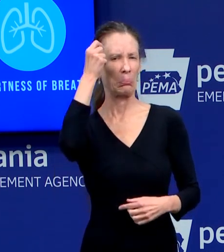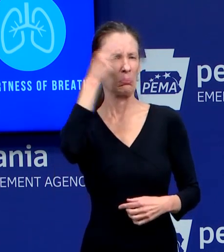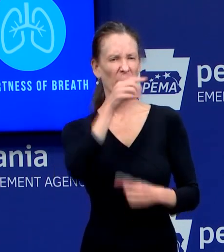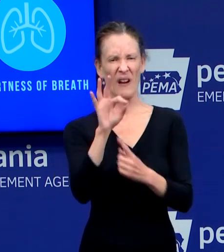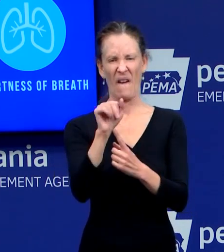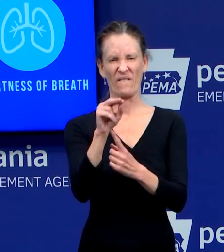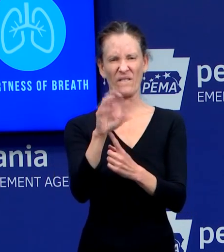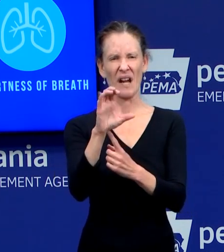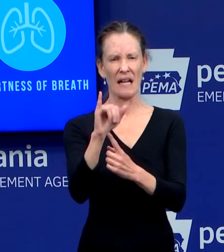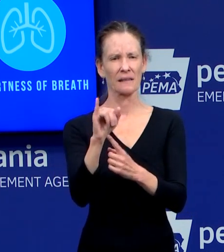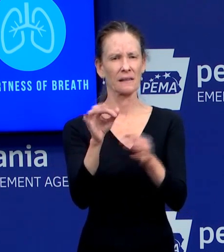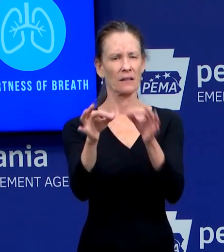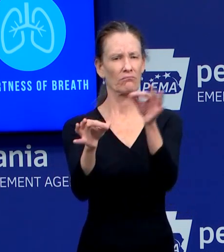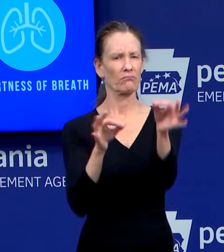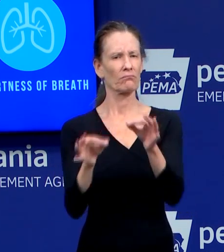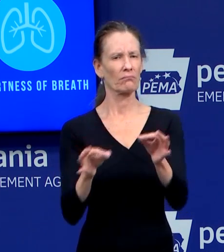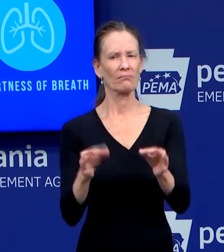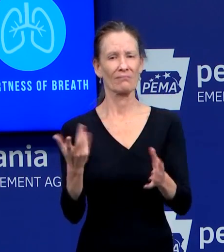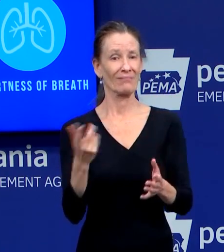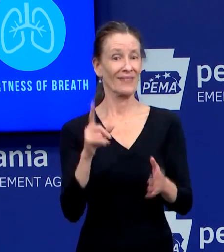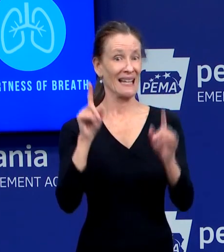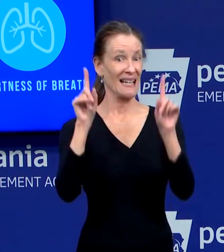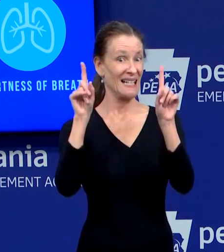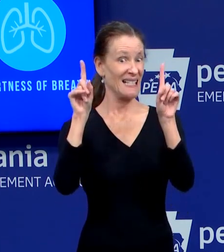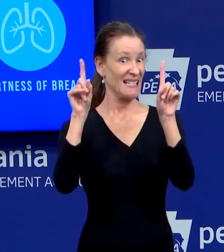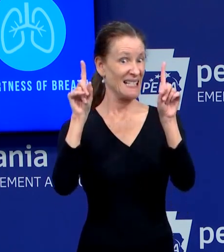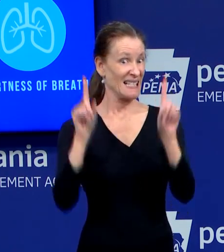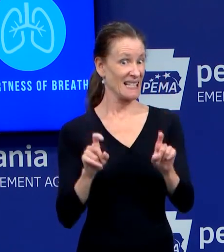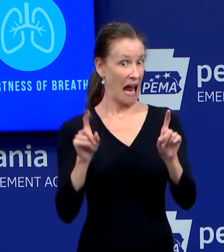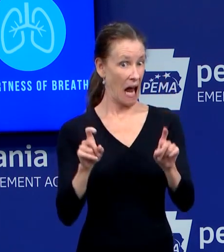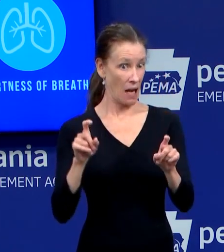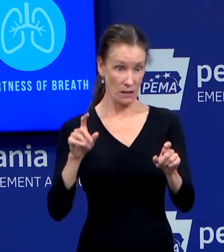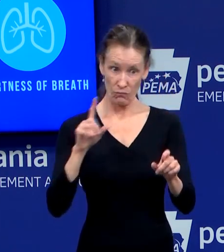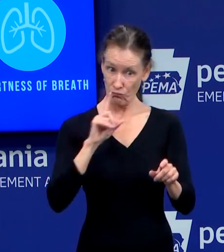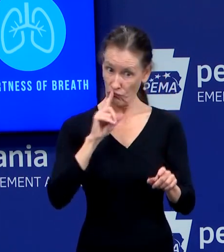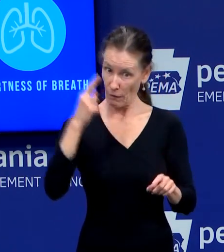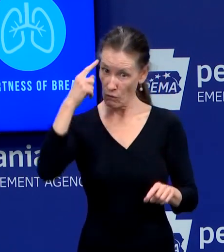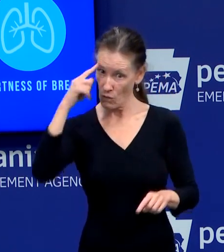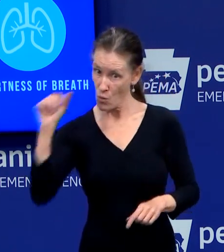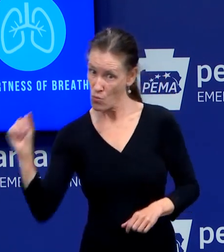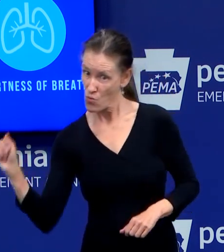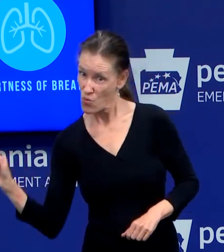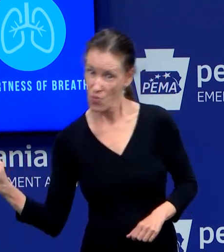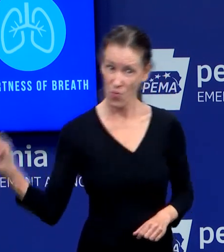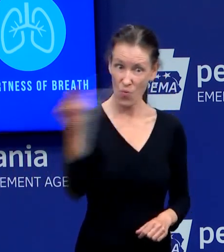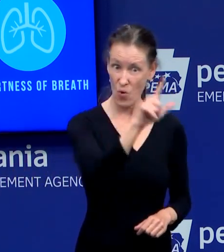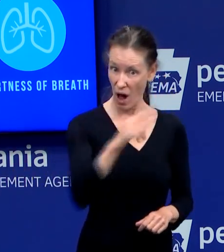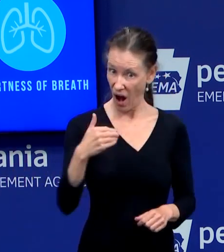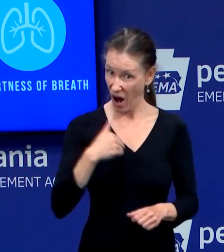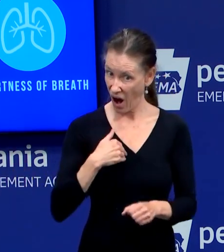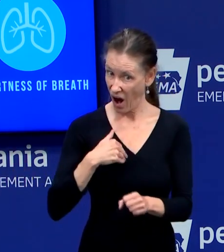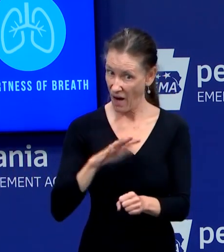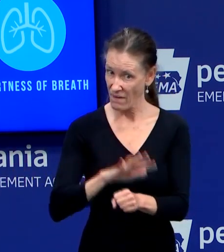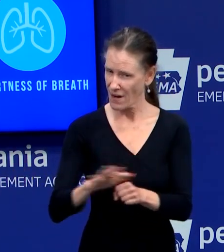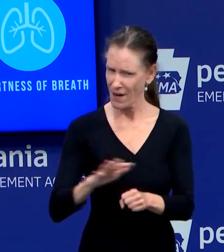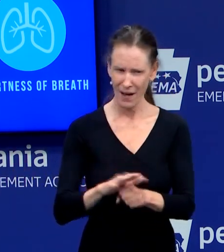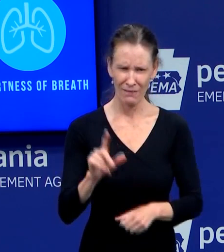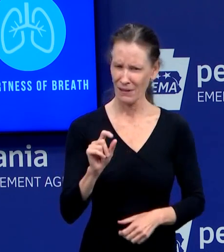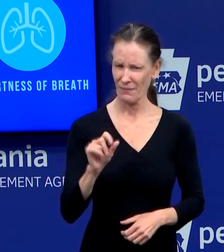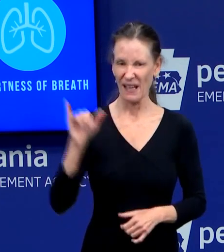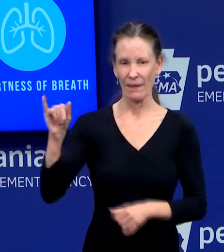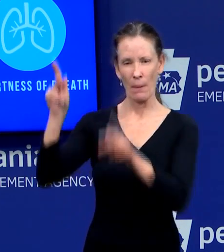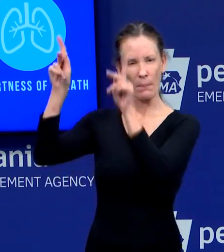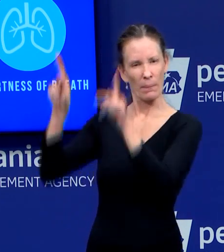enough tests. We haven't had enough tests. And I think, I'm pretty sure he also acknowledged, um, and others have that,